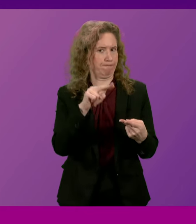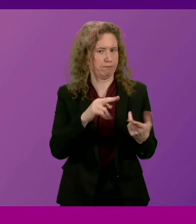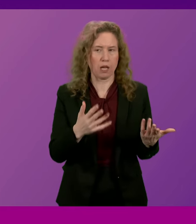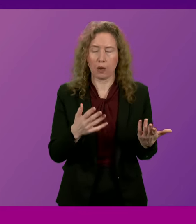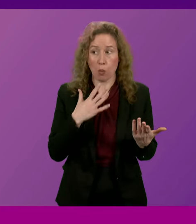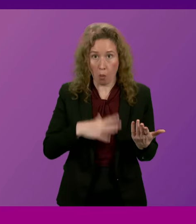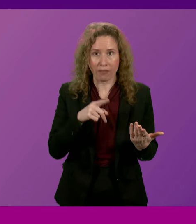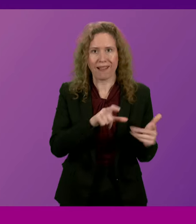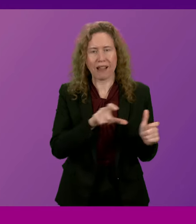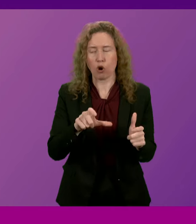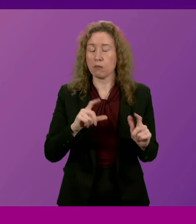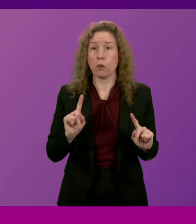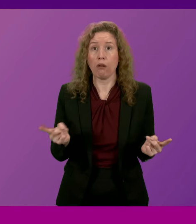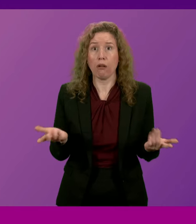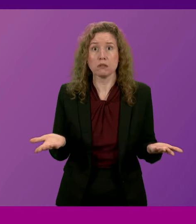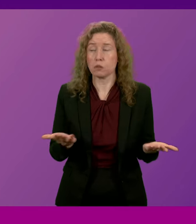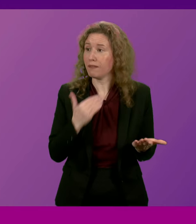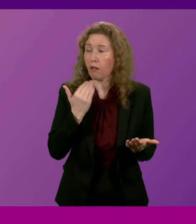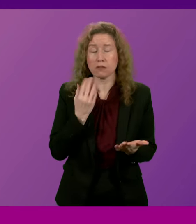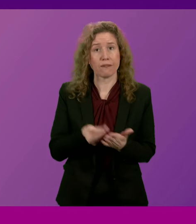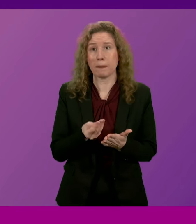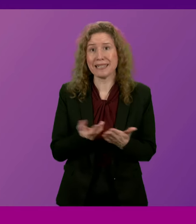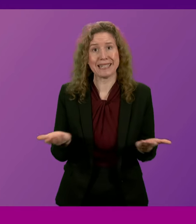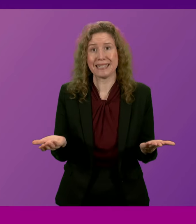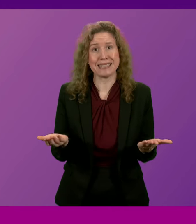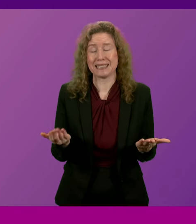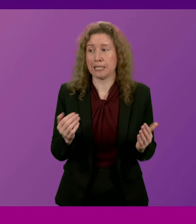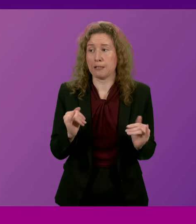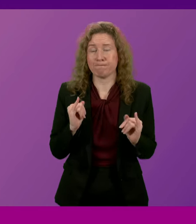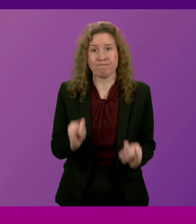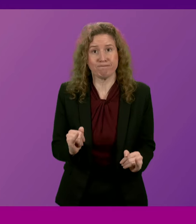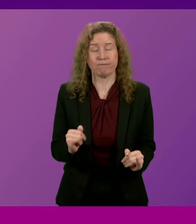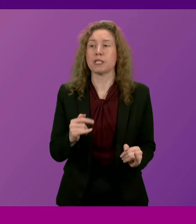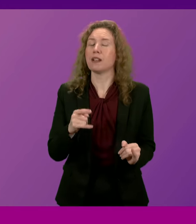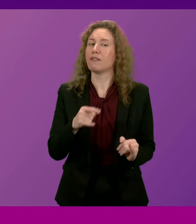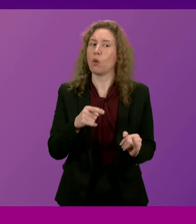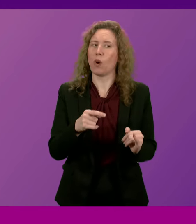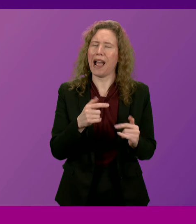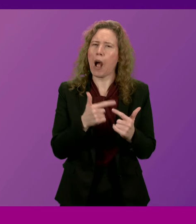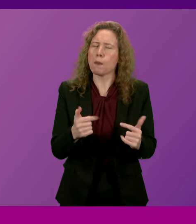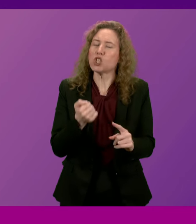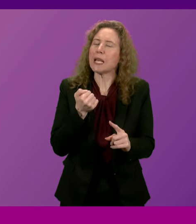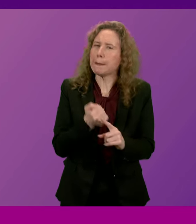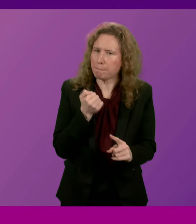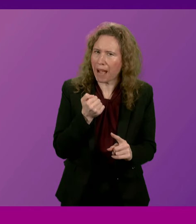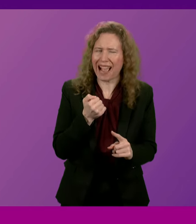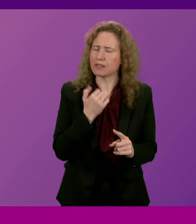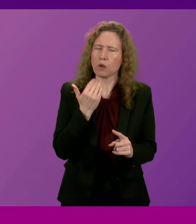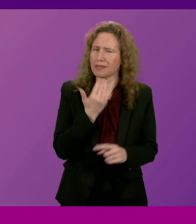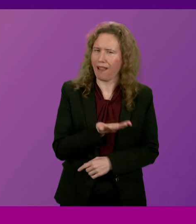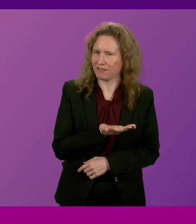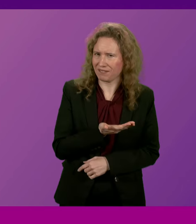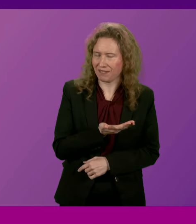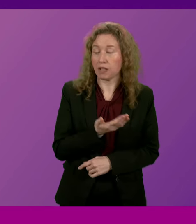implementation. We simply don't have the resources to enable that to be the case for the scale of impact that the pilot